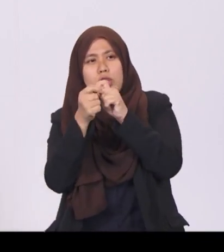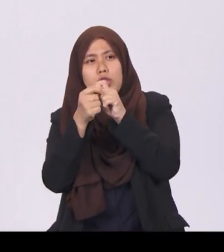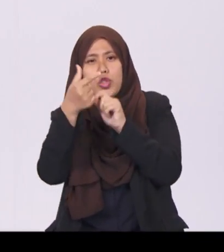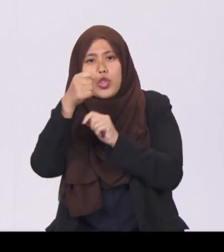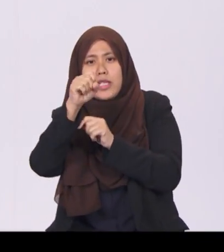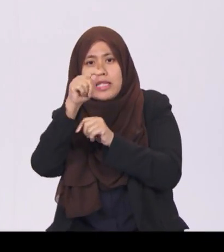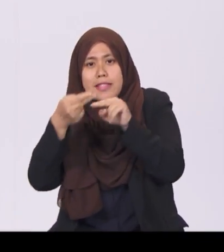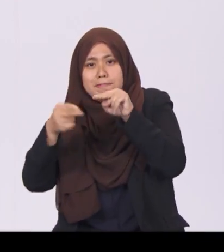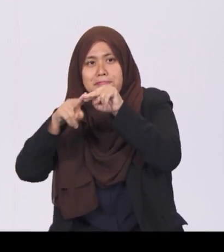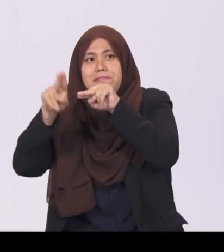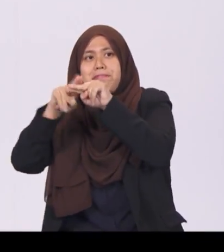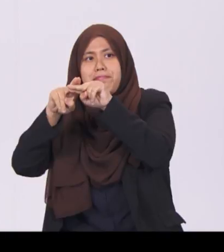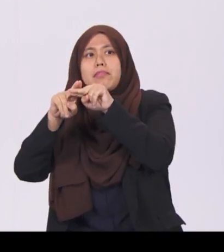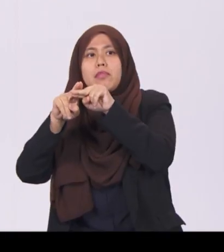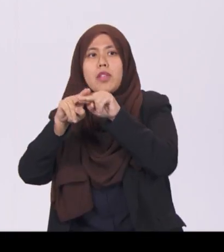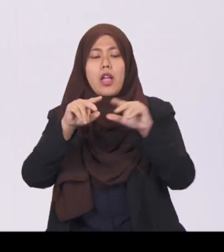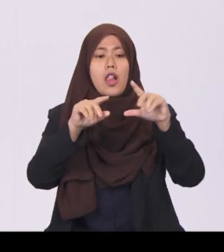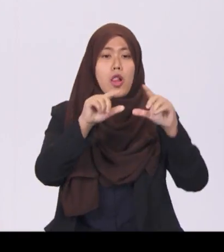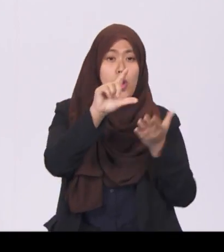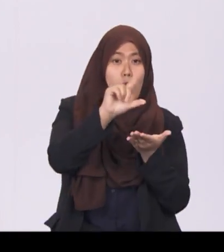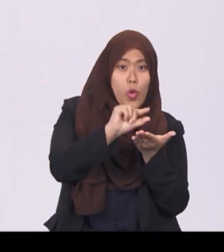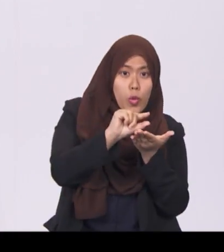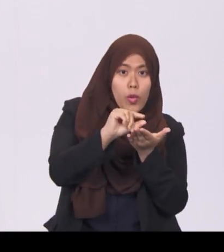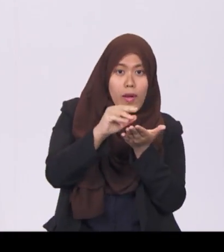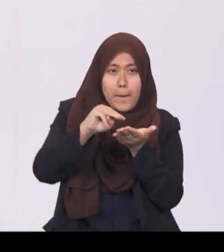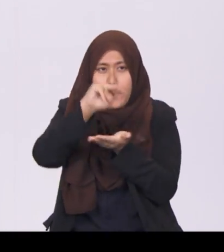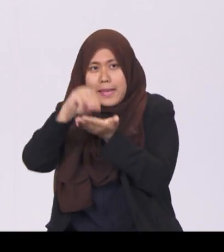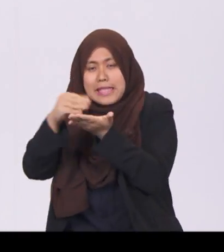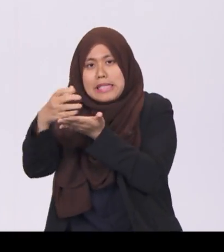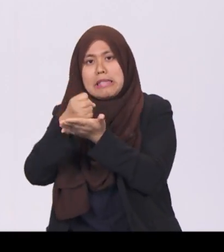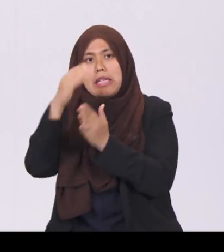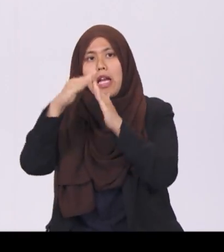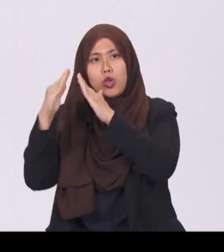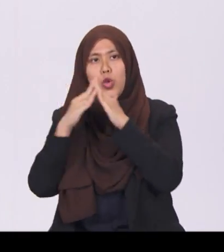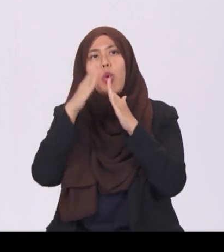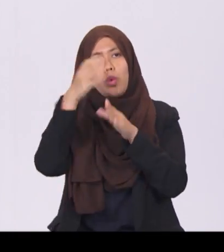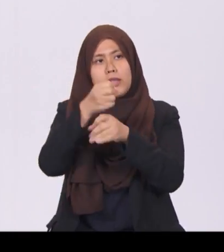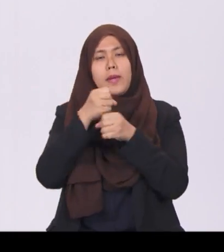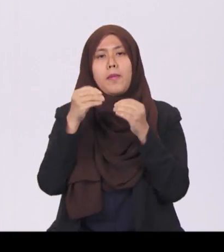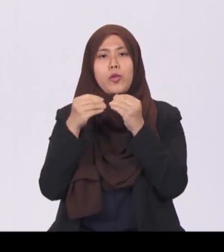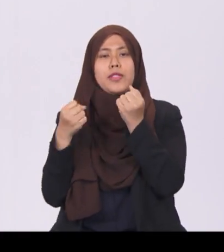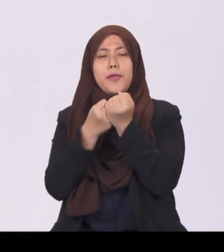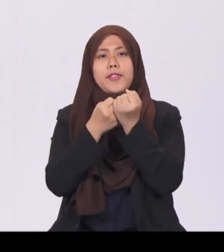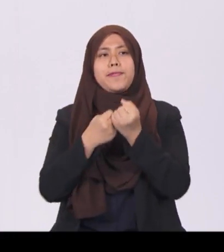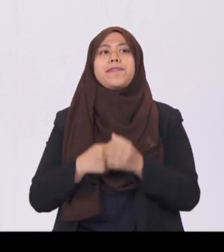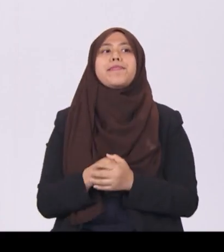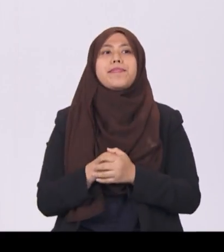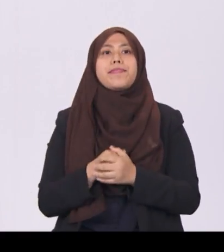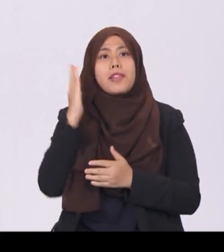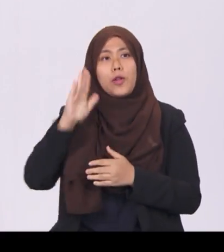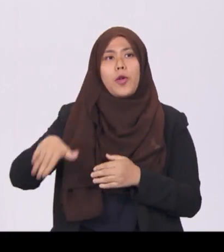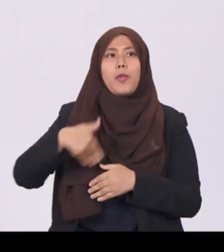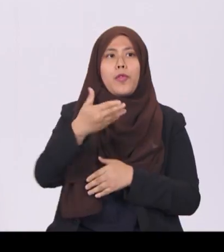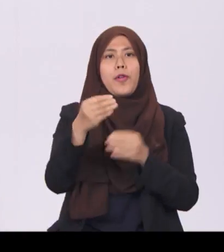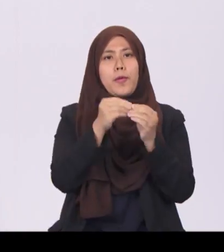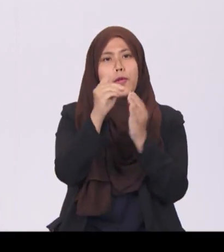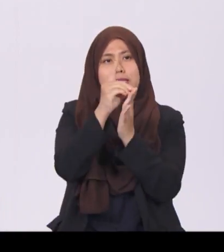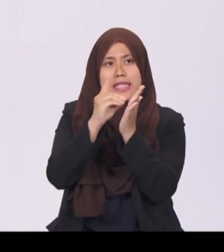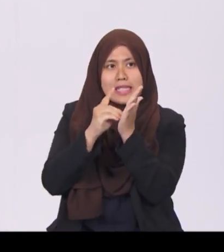Lower and middle-income households will receive more support. We will provide more details once we have determined